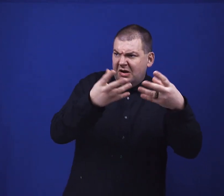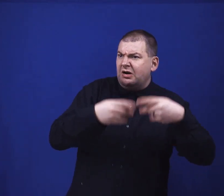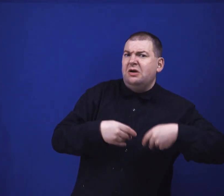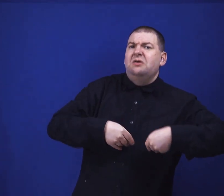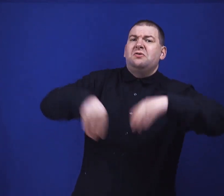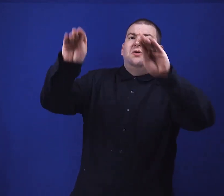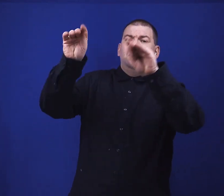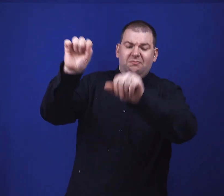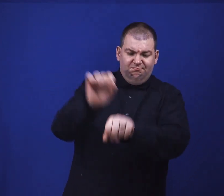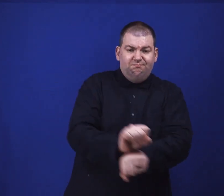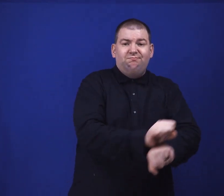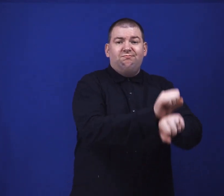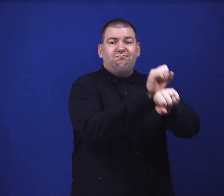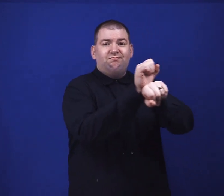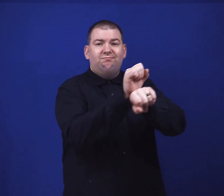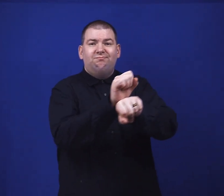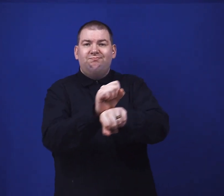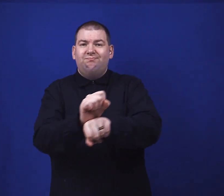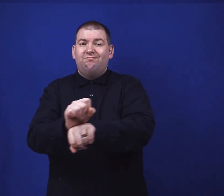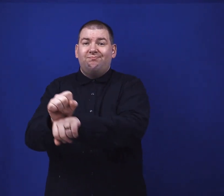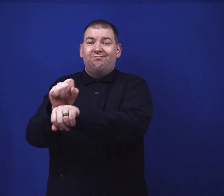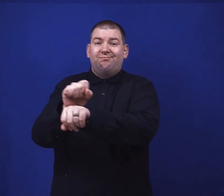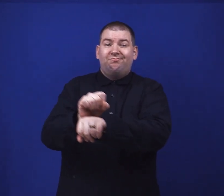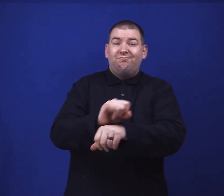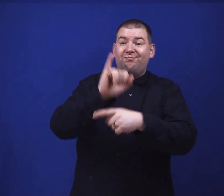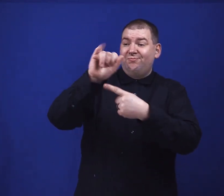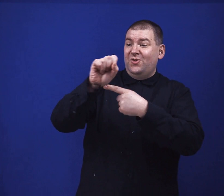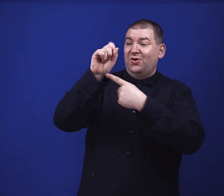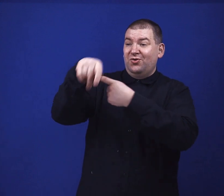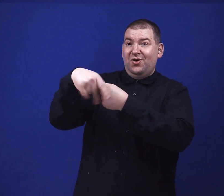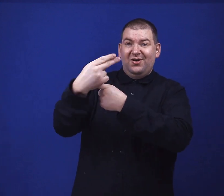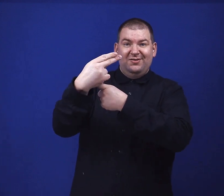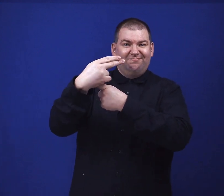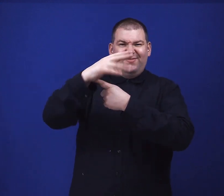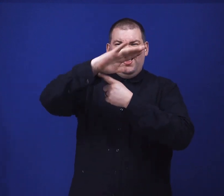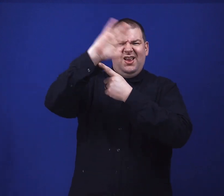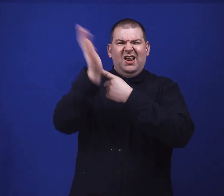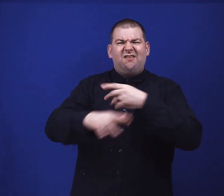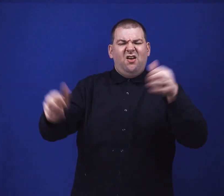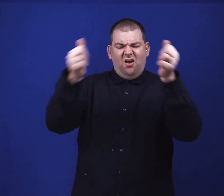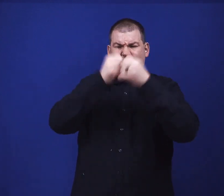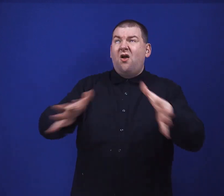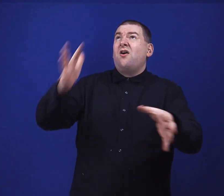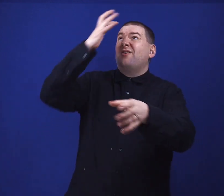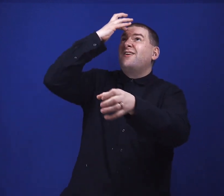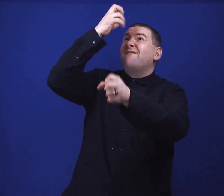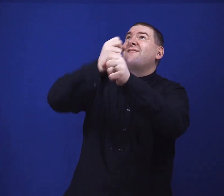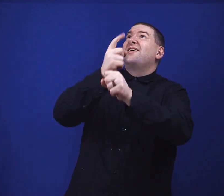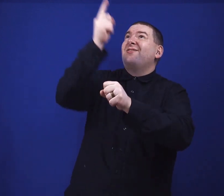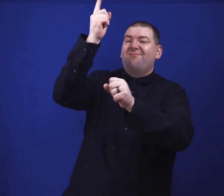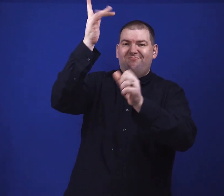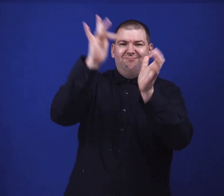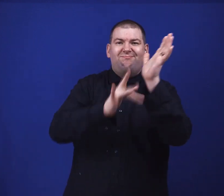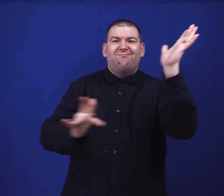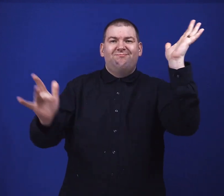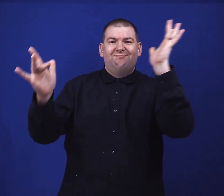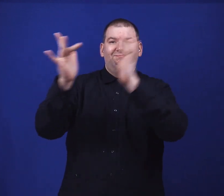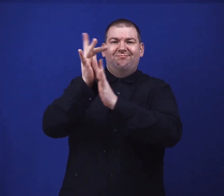His brothers sold him as a slave But Joseph never lost